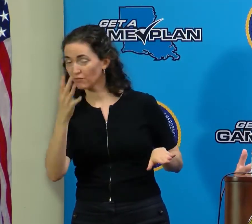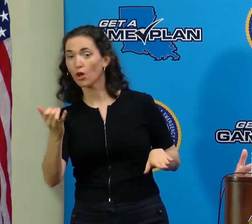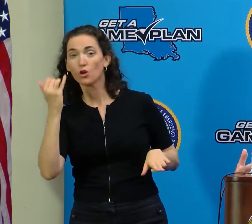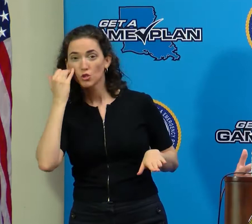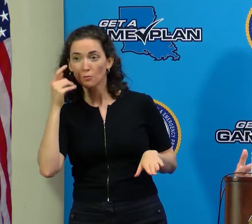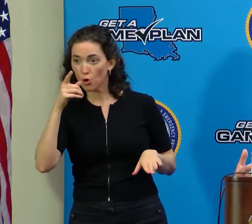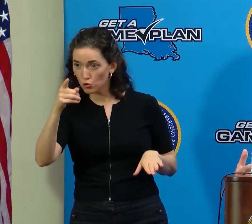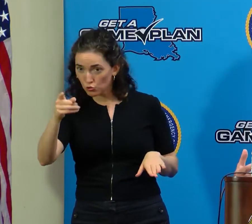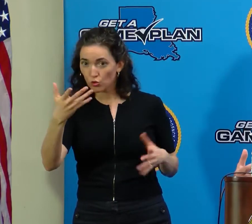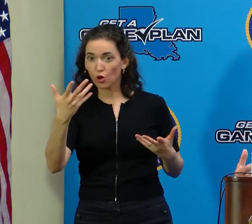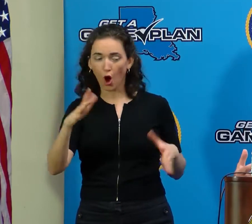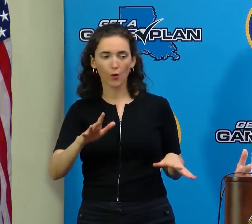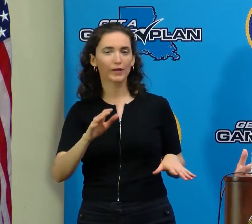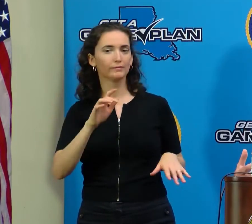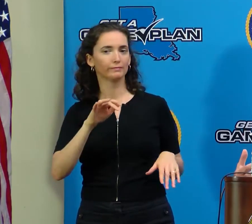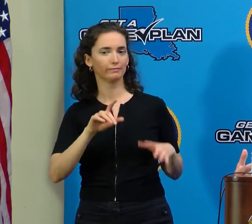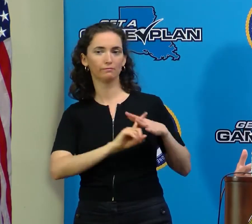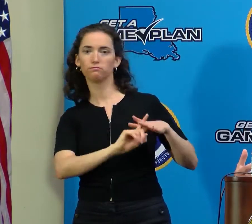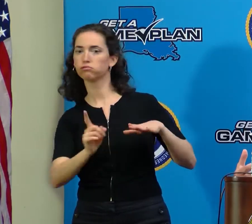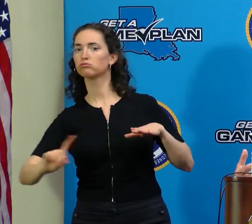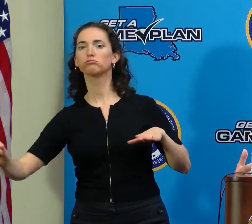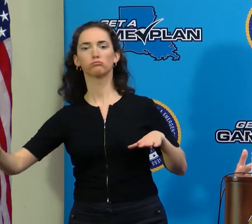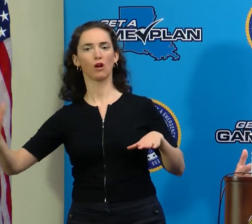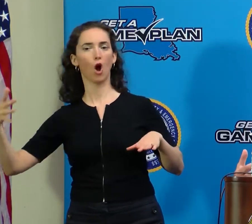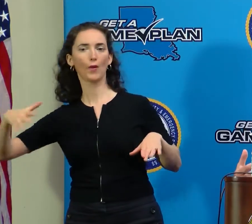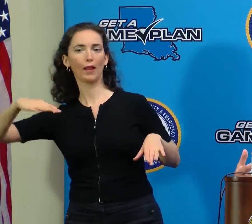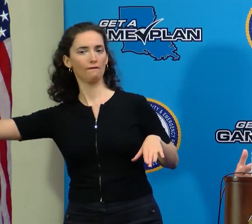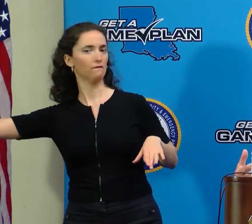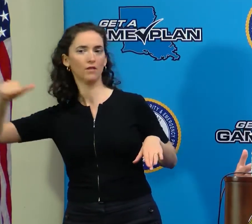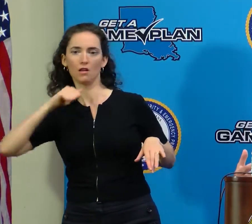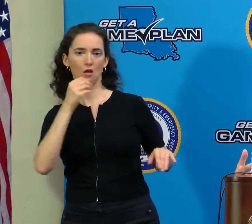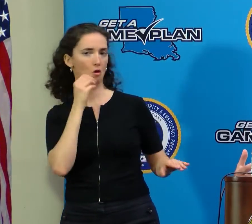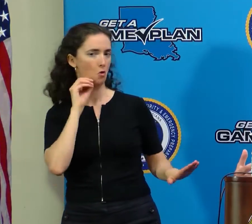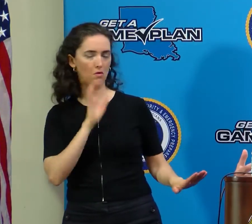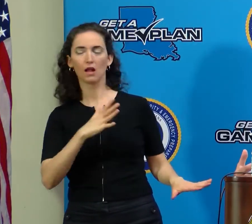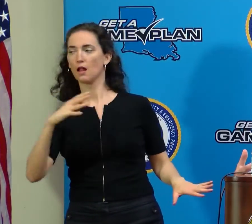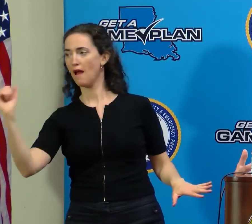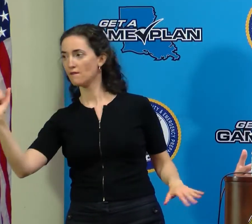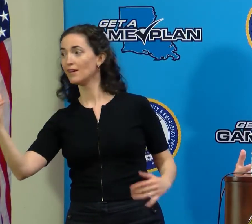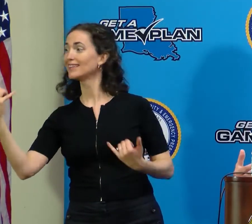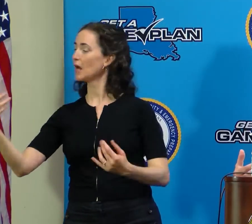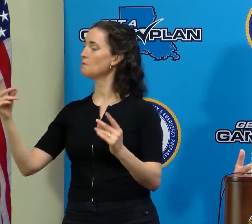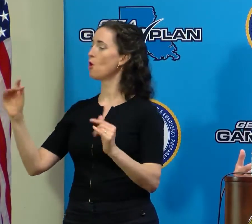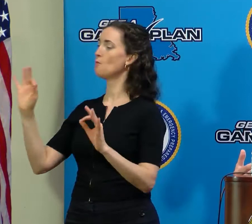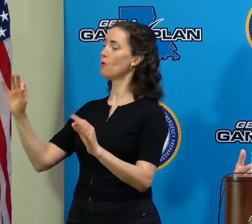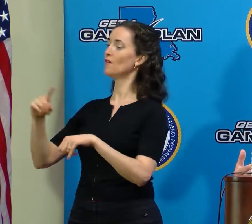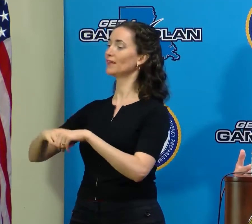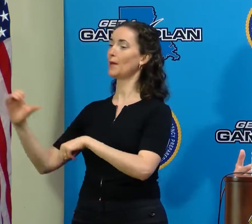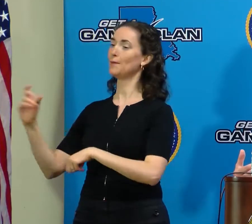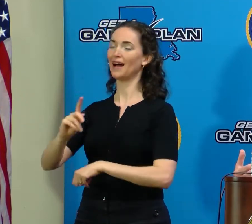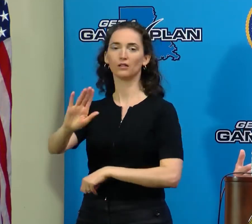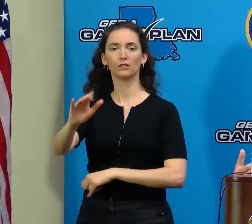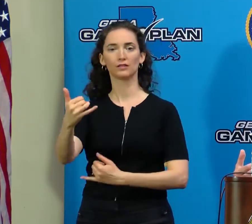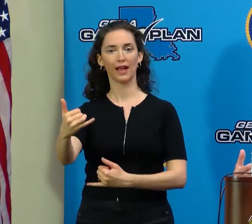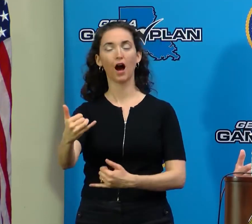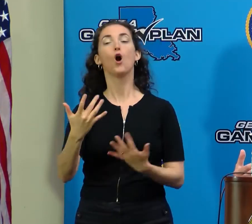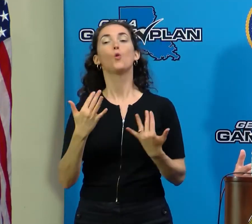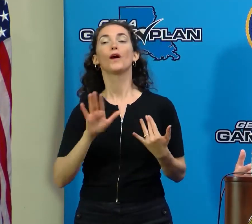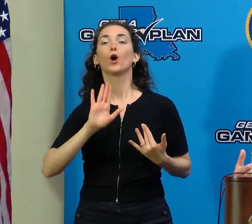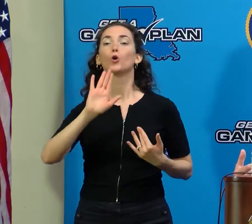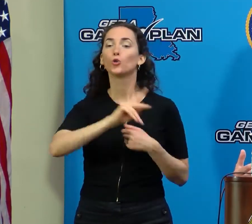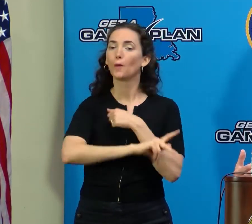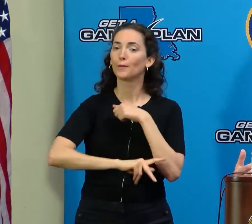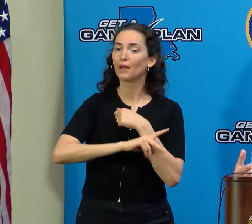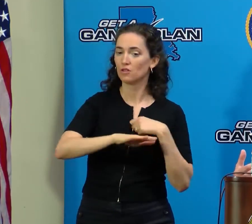evacuated, now is not the time to return unless and until your parish informs